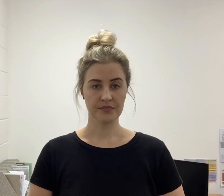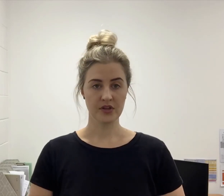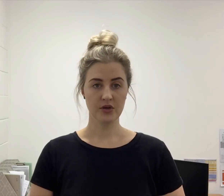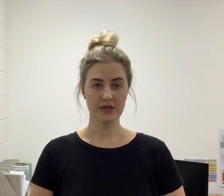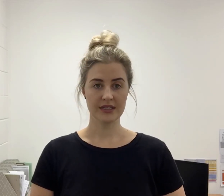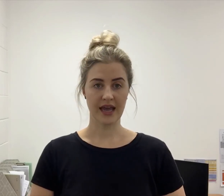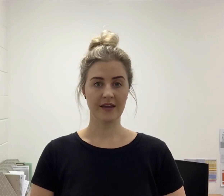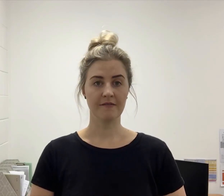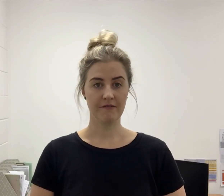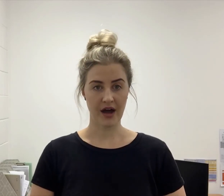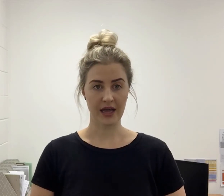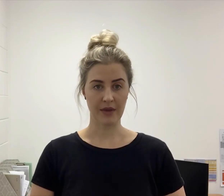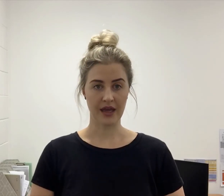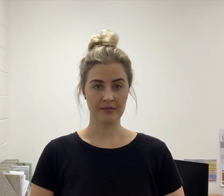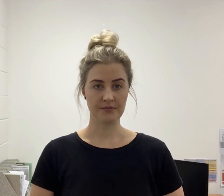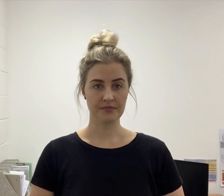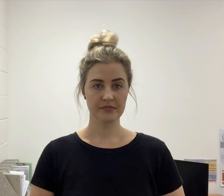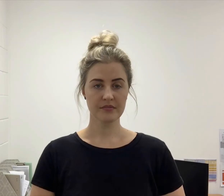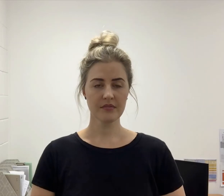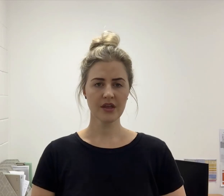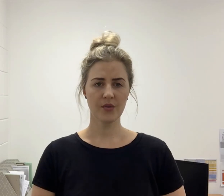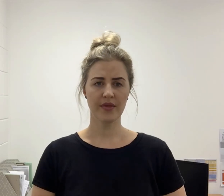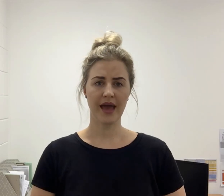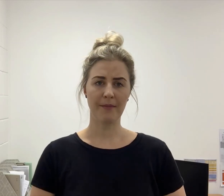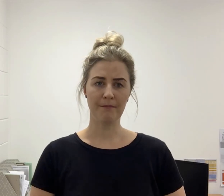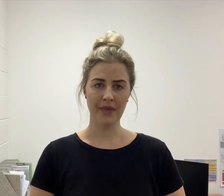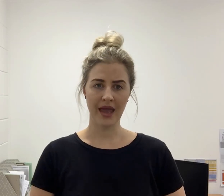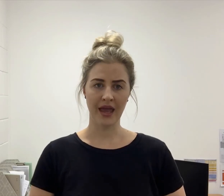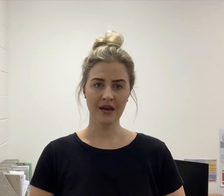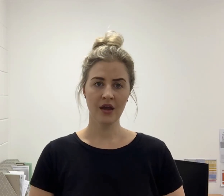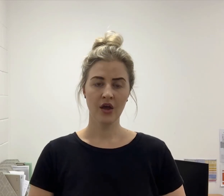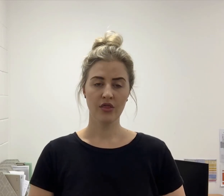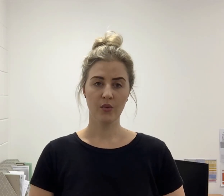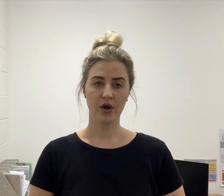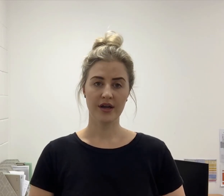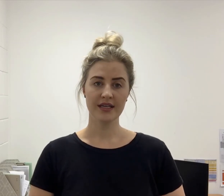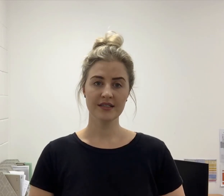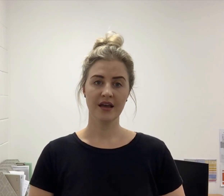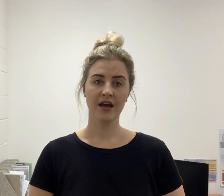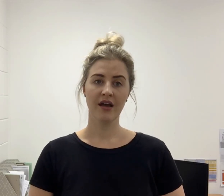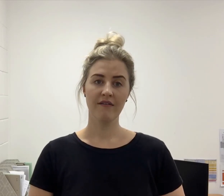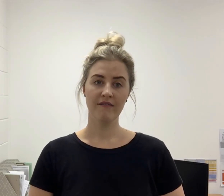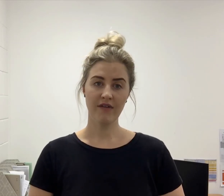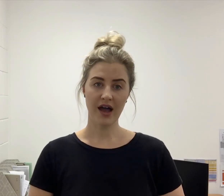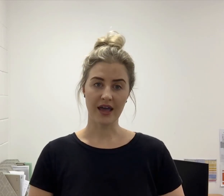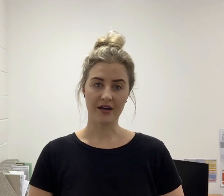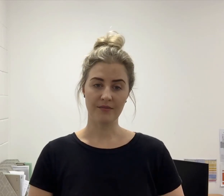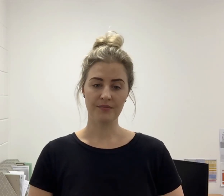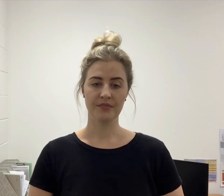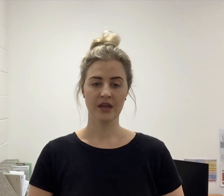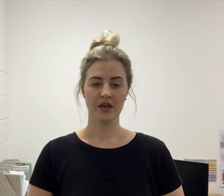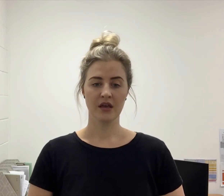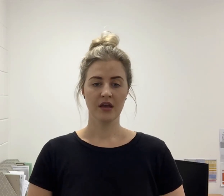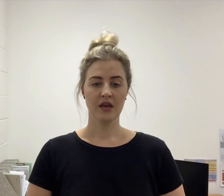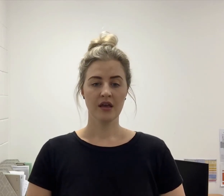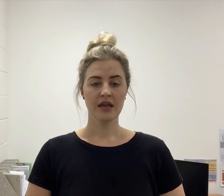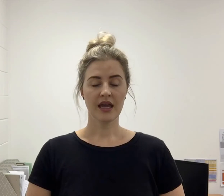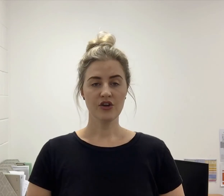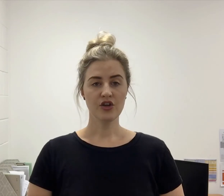you would say fireman. Without man, the word is fire. Can you